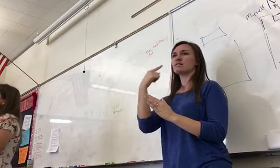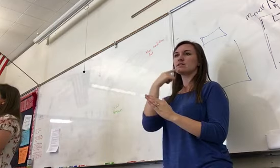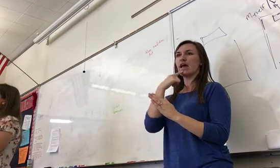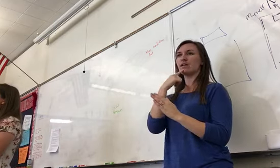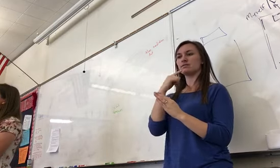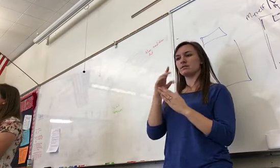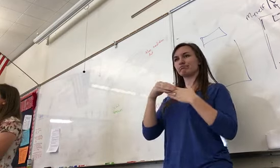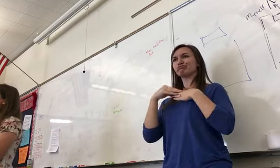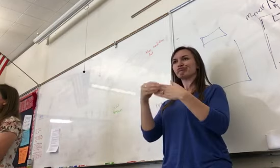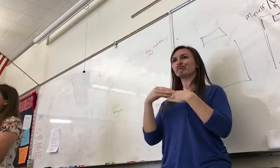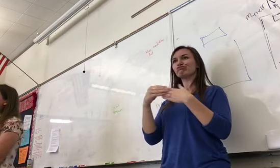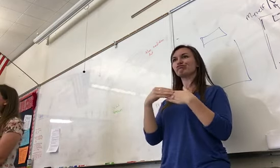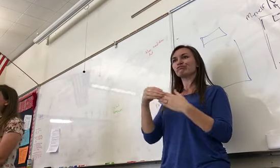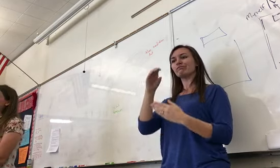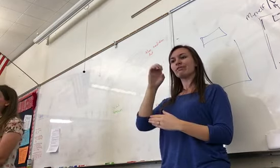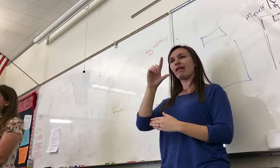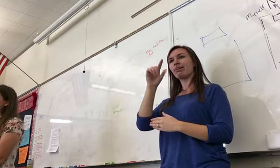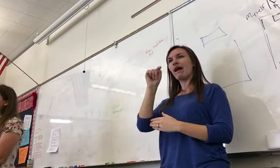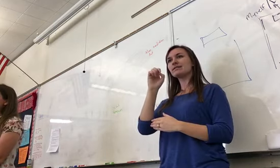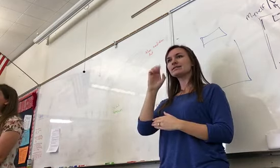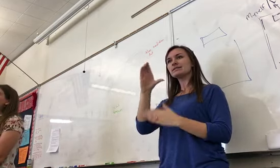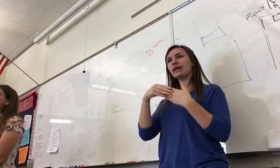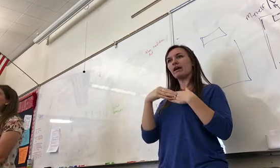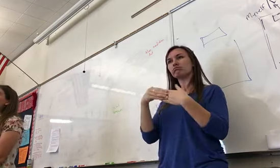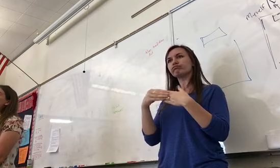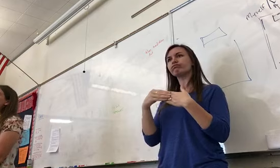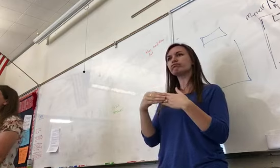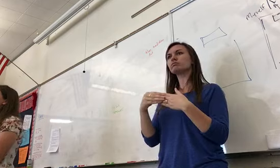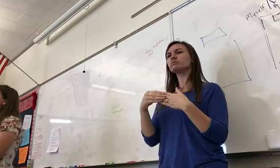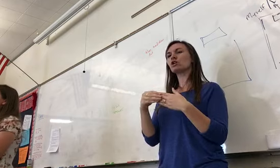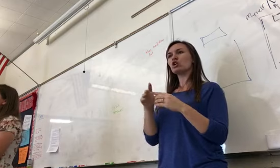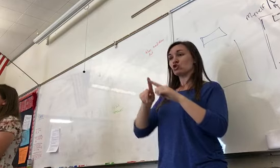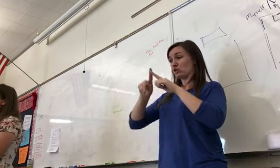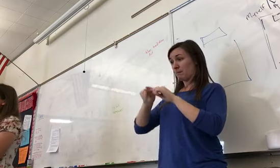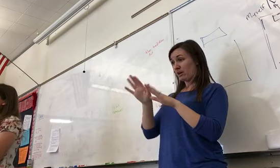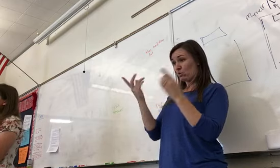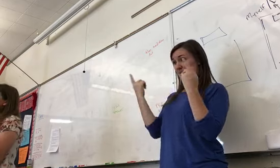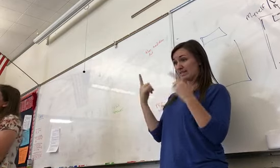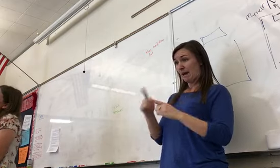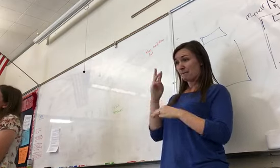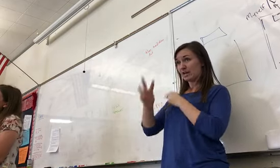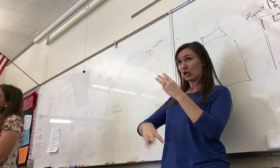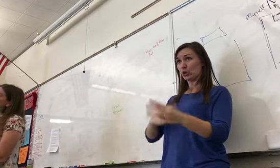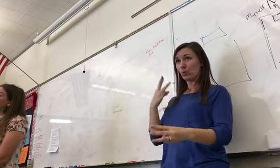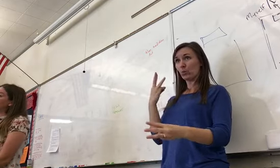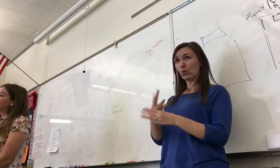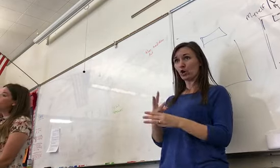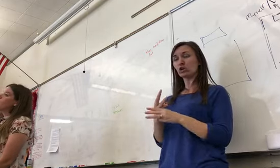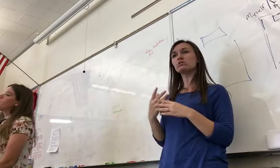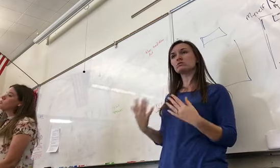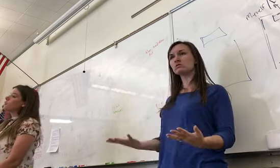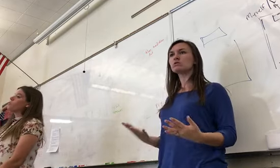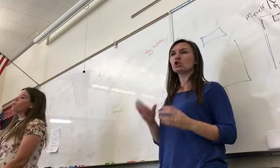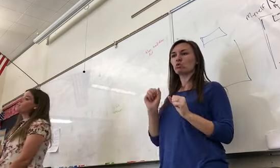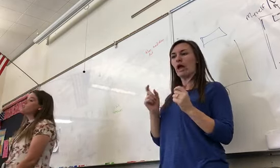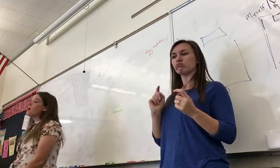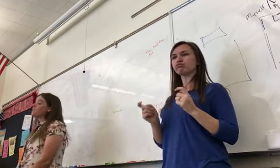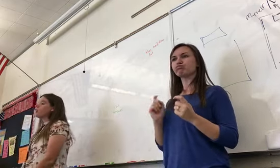that says that you can have subsidized health care. So when Obamacare was sued and it went to the Supreme Court, it was over whether or not the